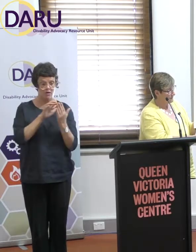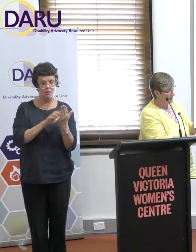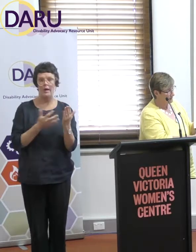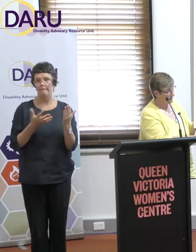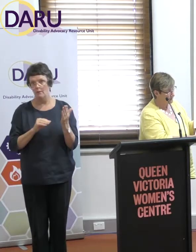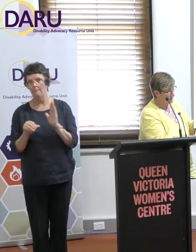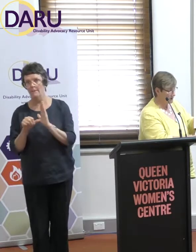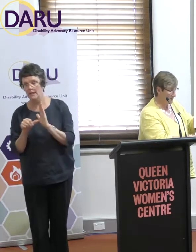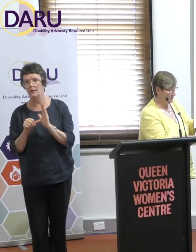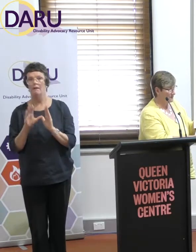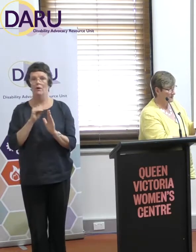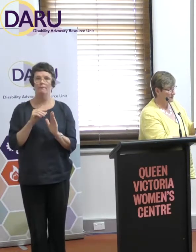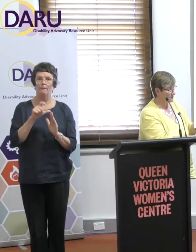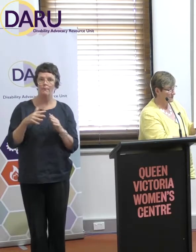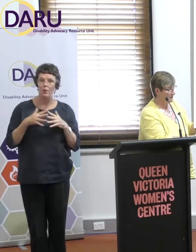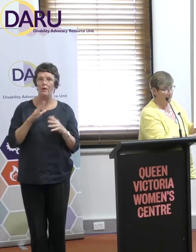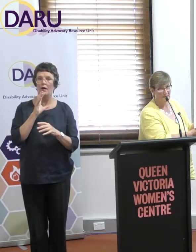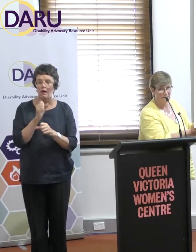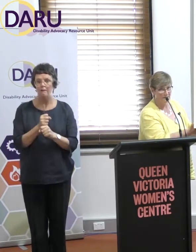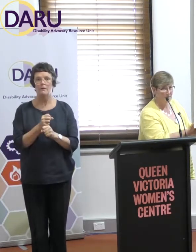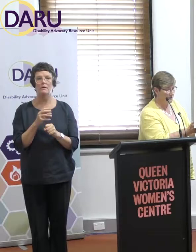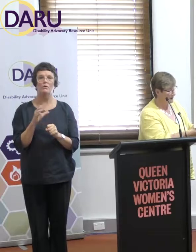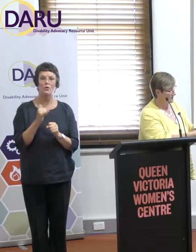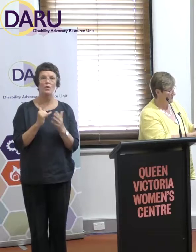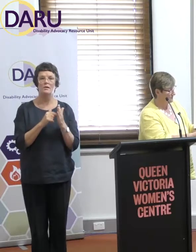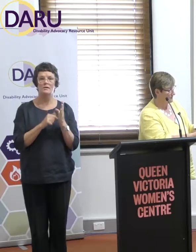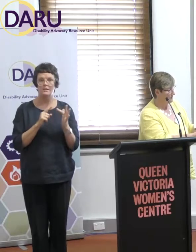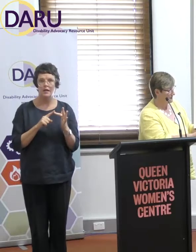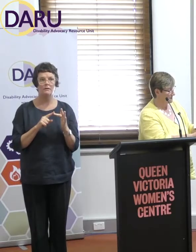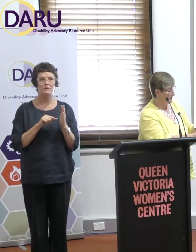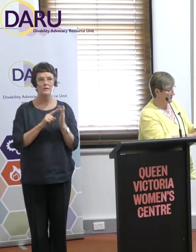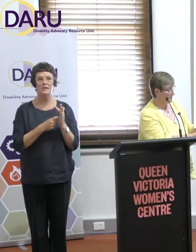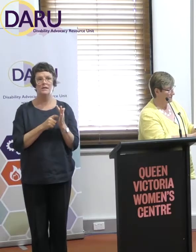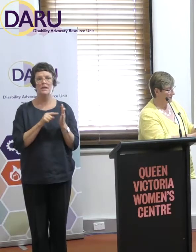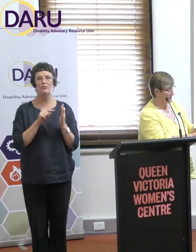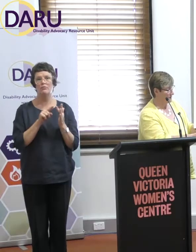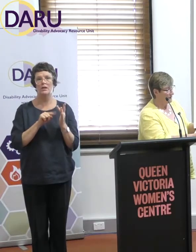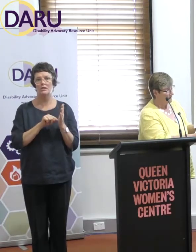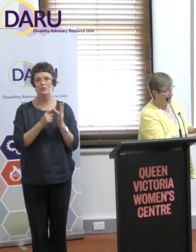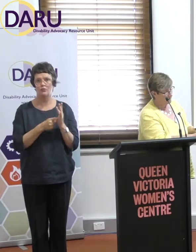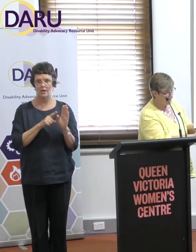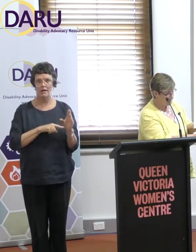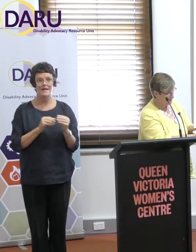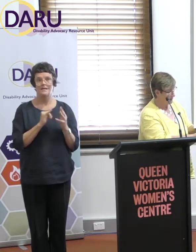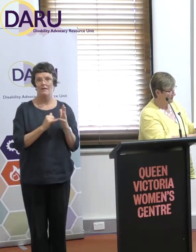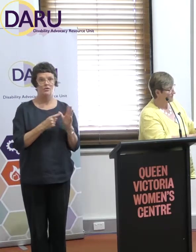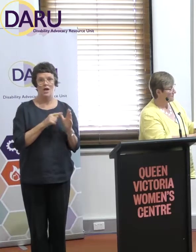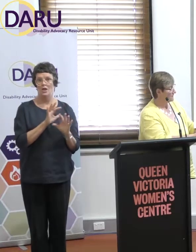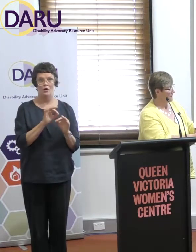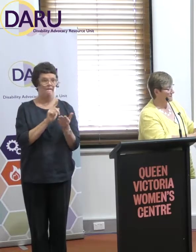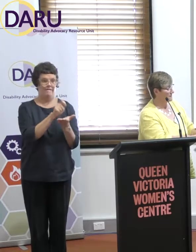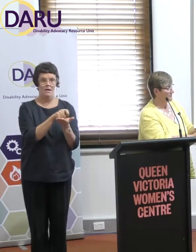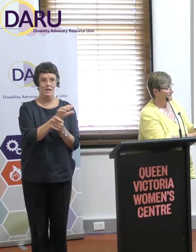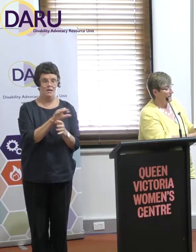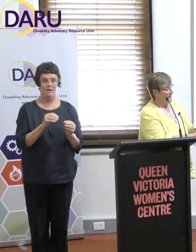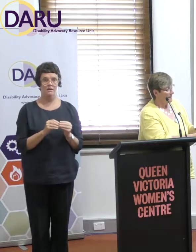money, that comes from the Commonwealth, or some from your state or territory government, except in South Australia, where they don't fund any state-funded advocacy. And that governments have to pay for a